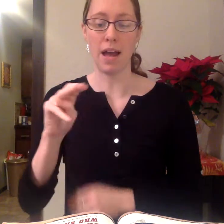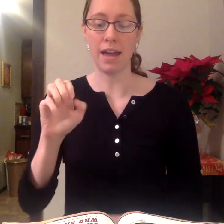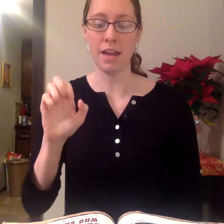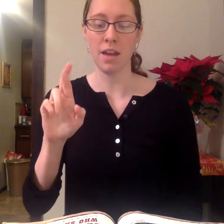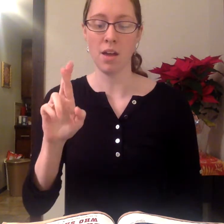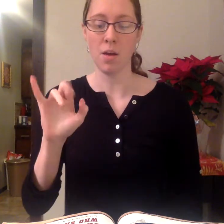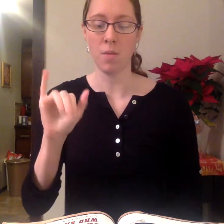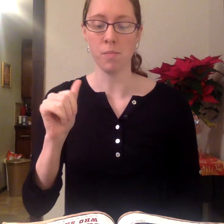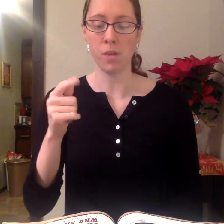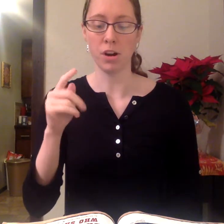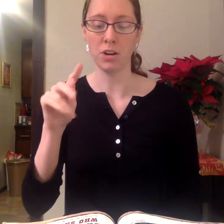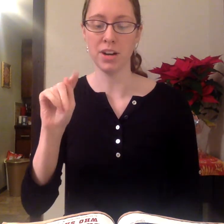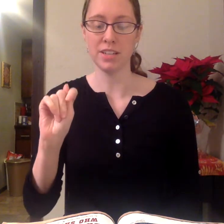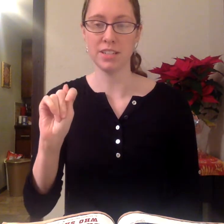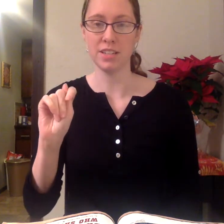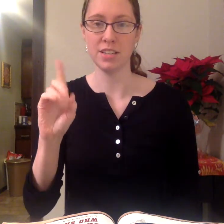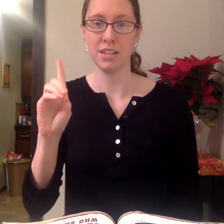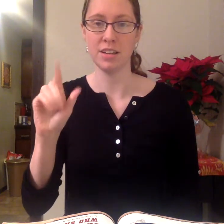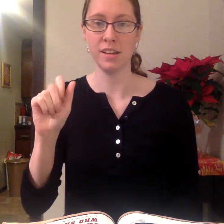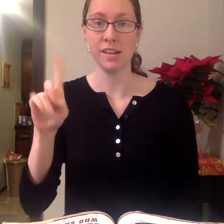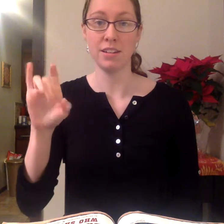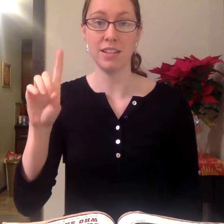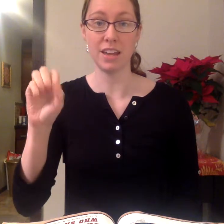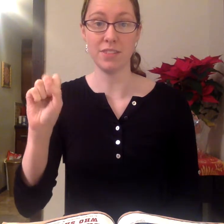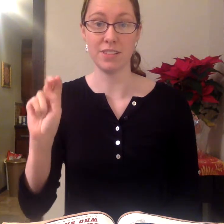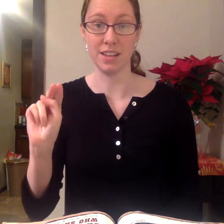Margaret Davidson.